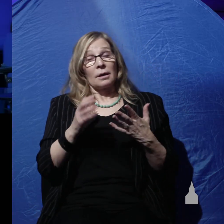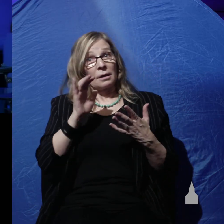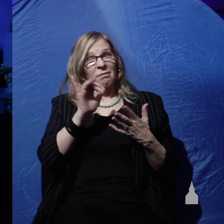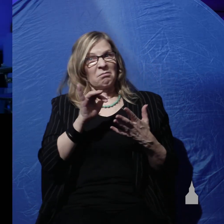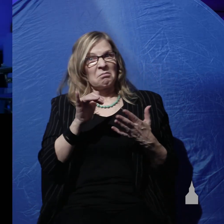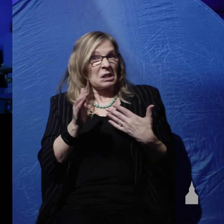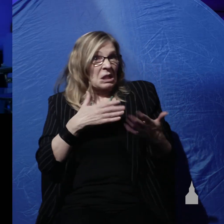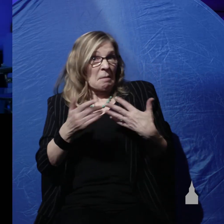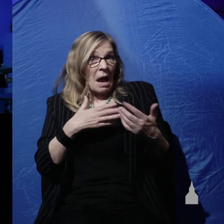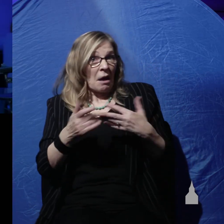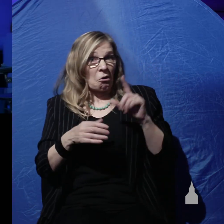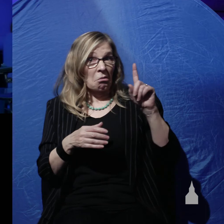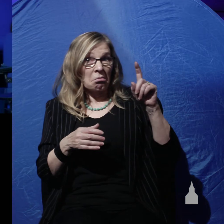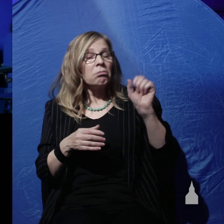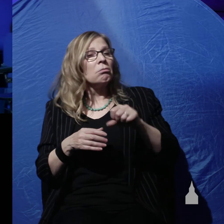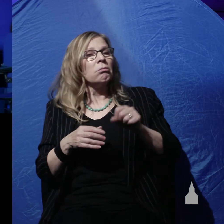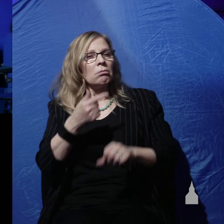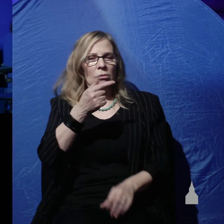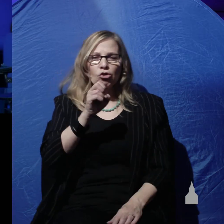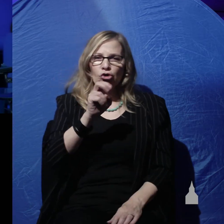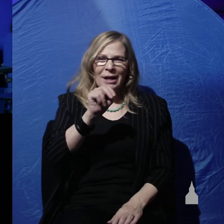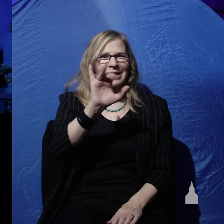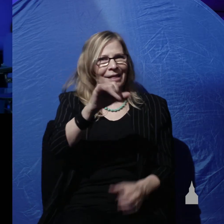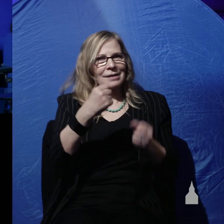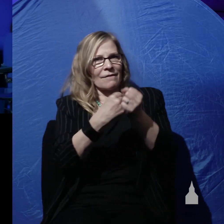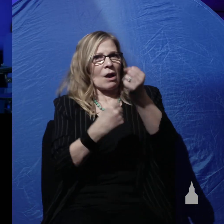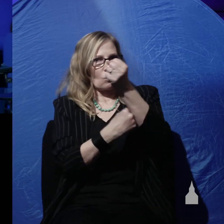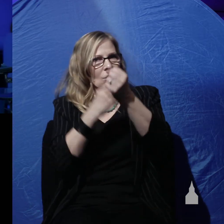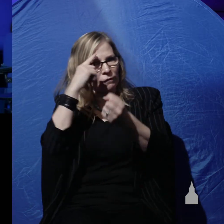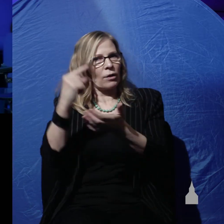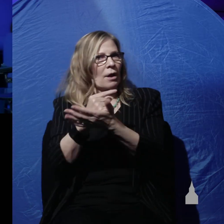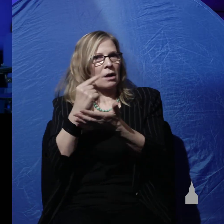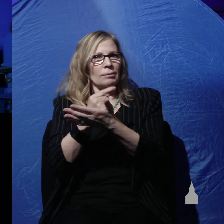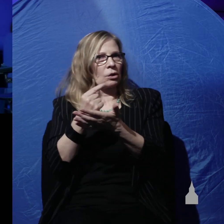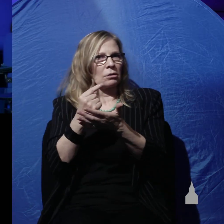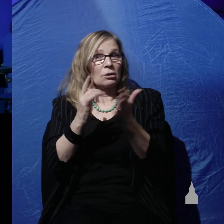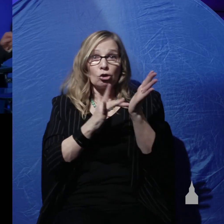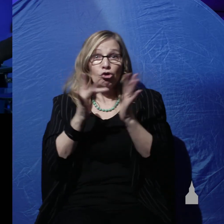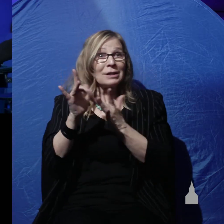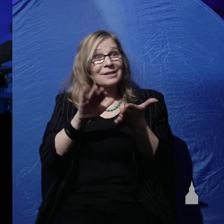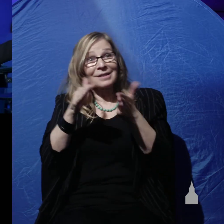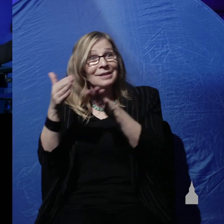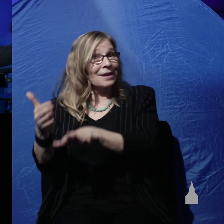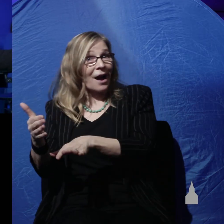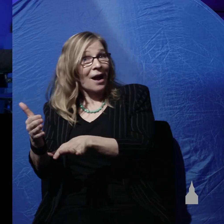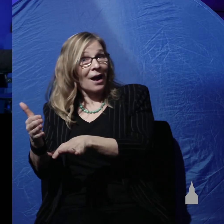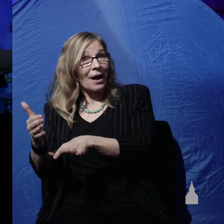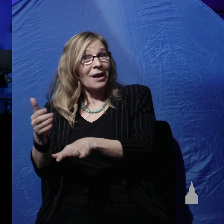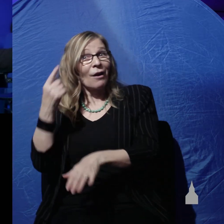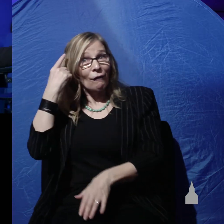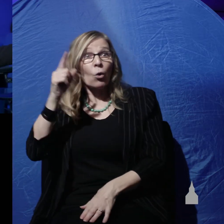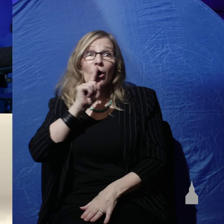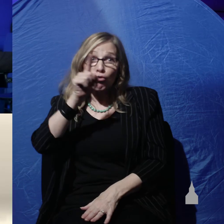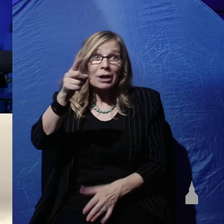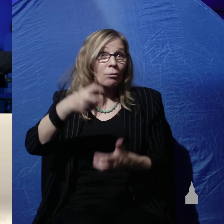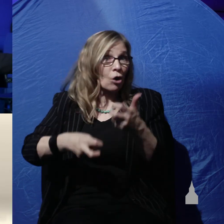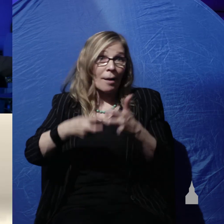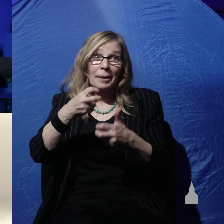Genesis is foundational to the gospel Jesus died for a real problem in real time space